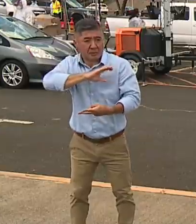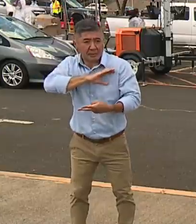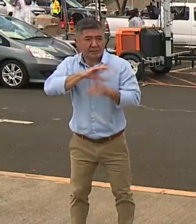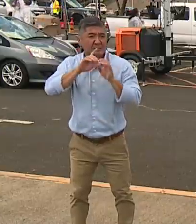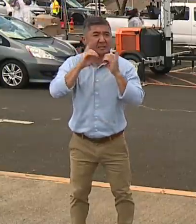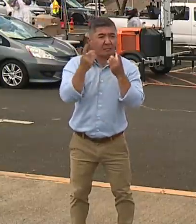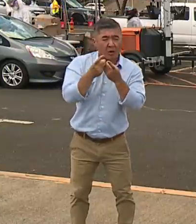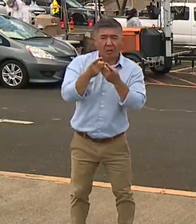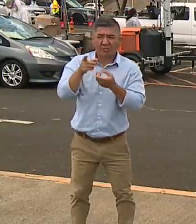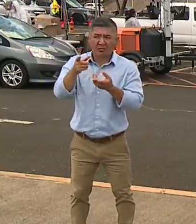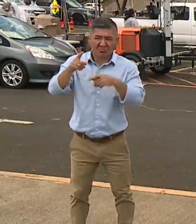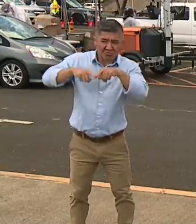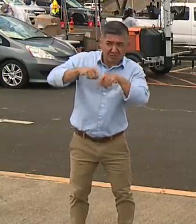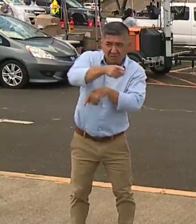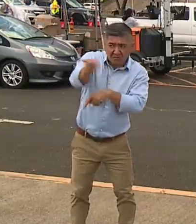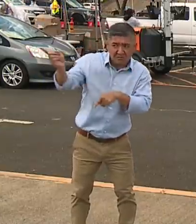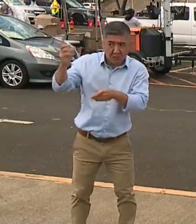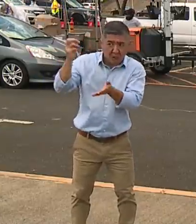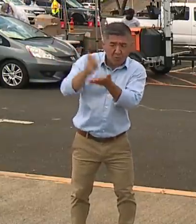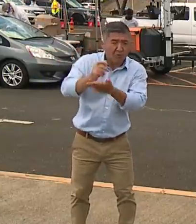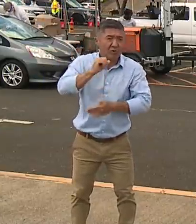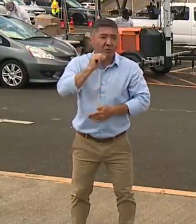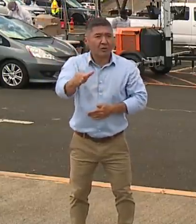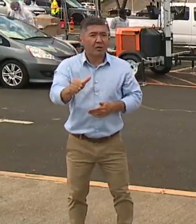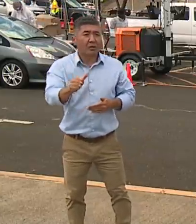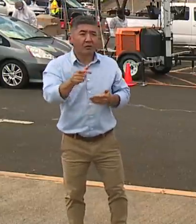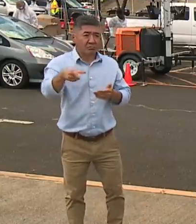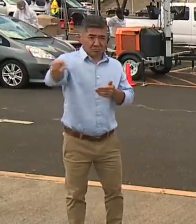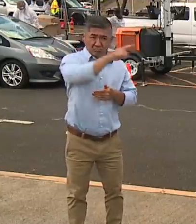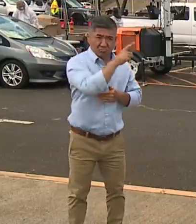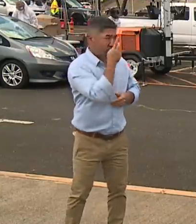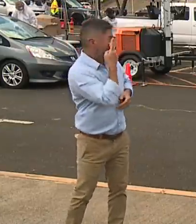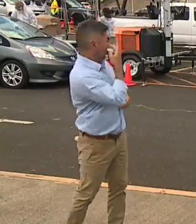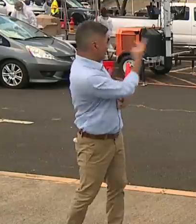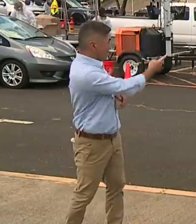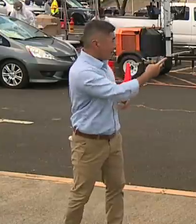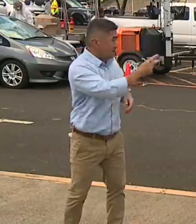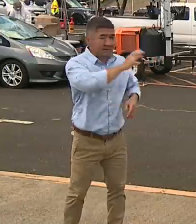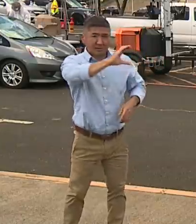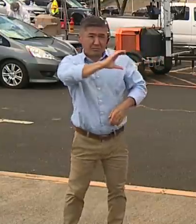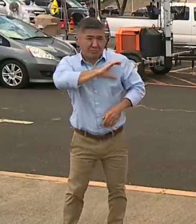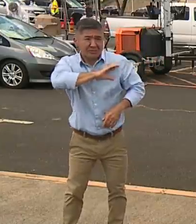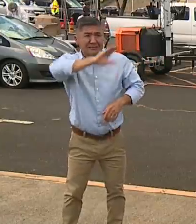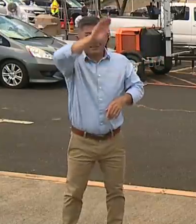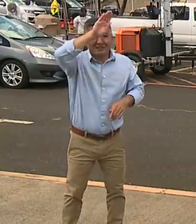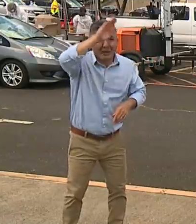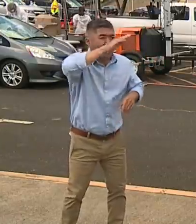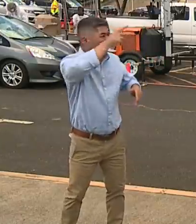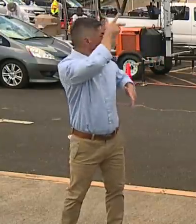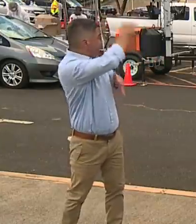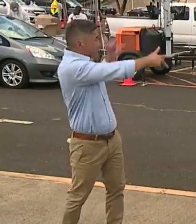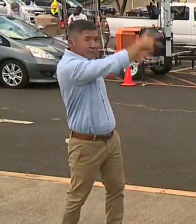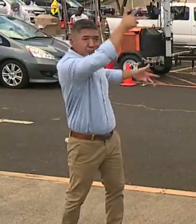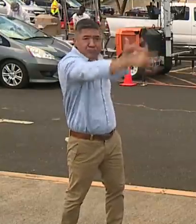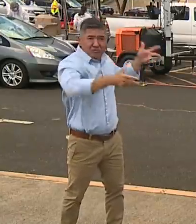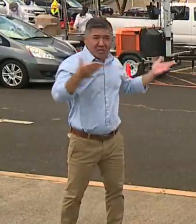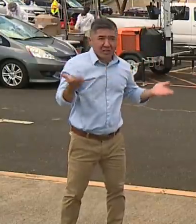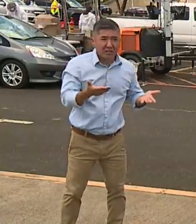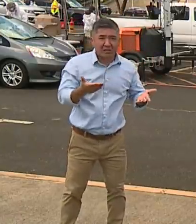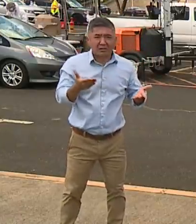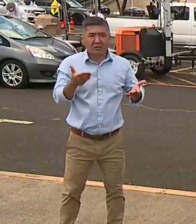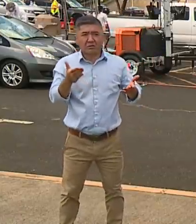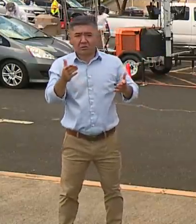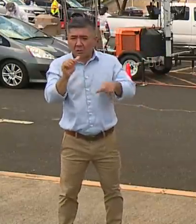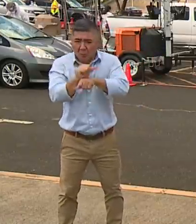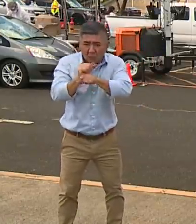General Adams say, do want to, you see all the blue lights and the yellow lights. I mean, we've got our first responders, we're all hands here, doing the best they